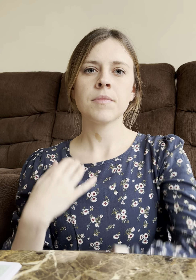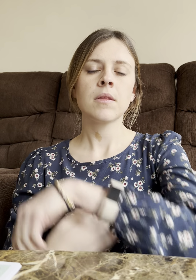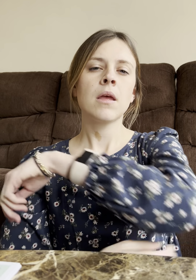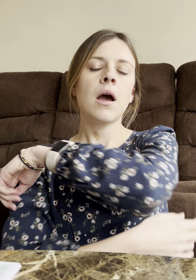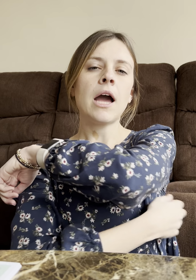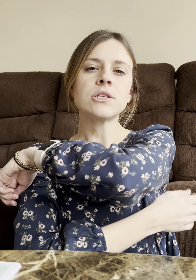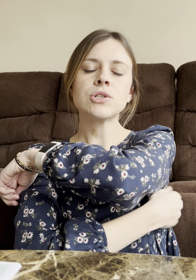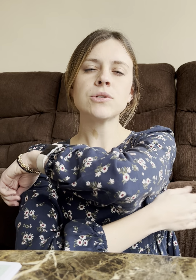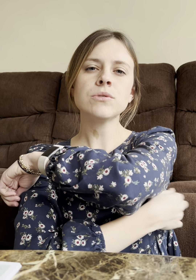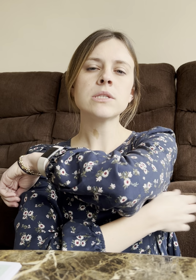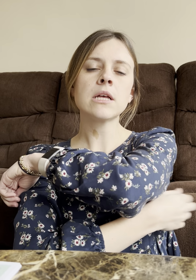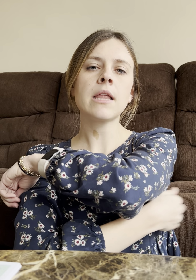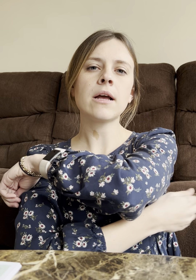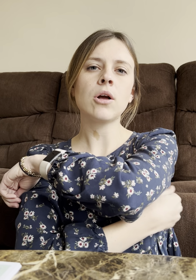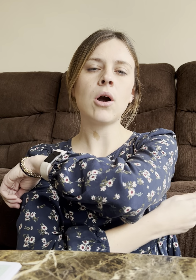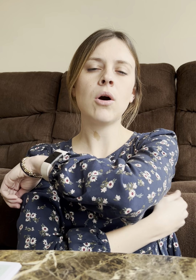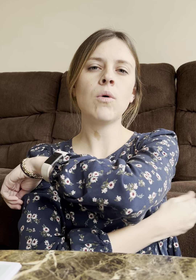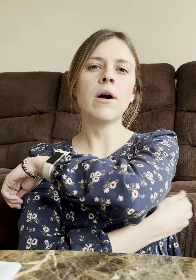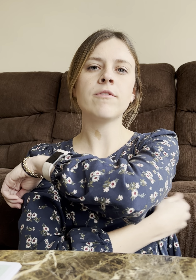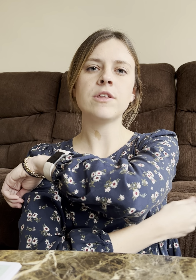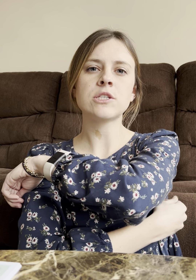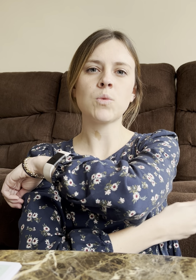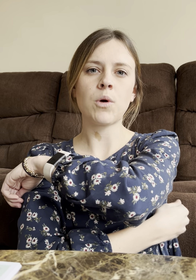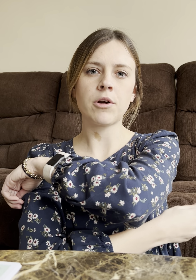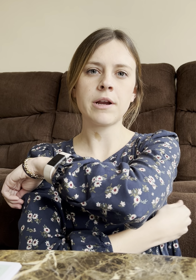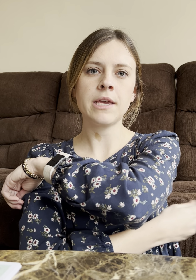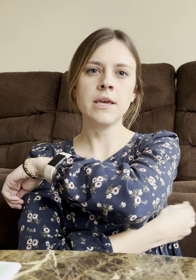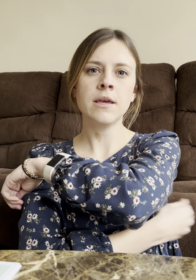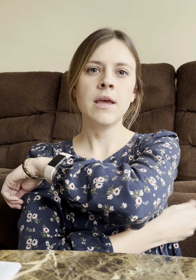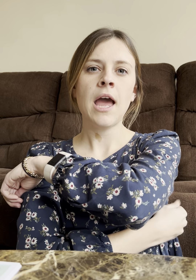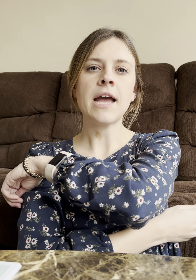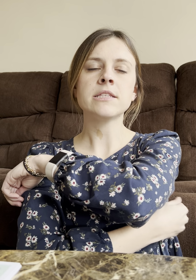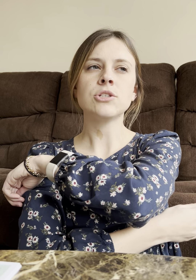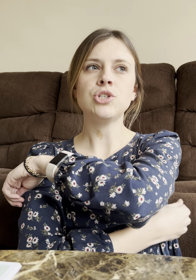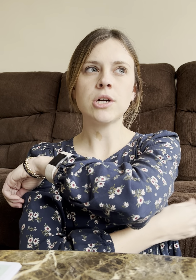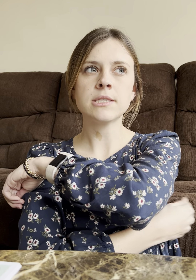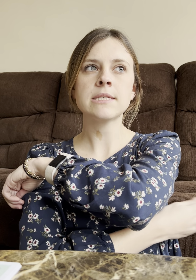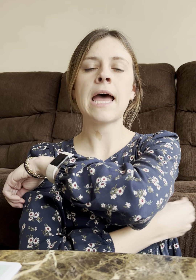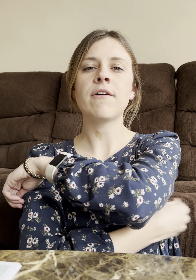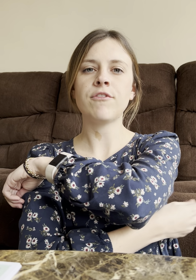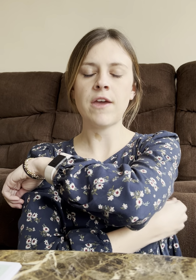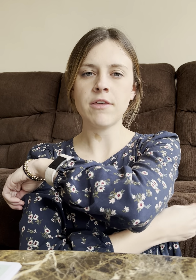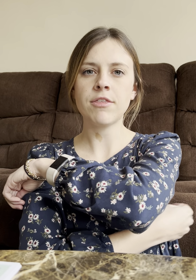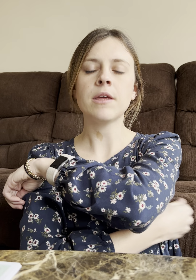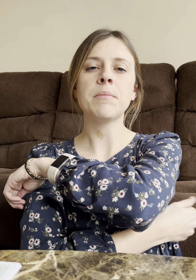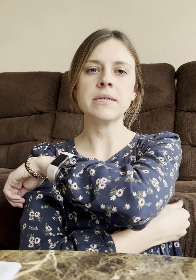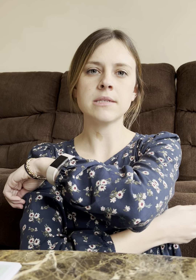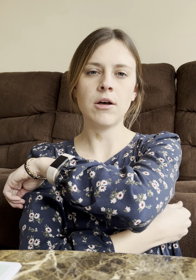I choose to let go of this worry and to just have faith in myself.